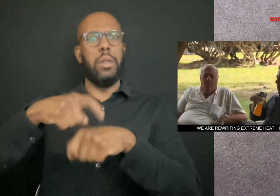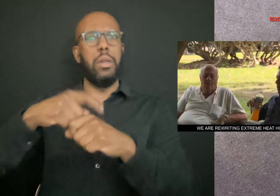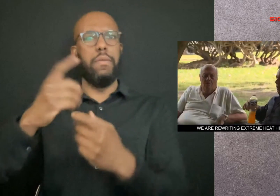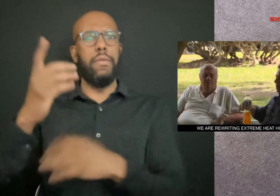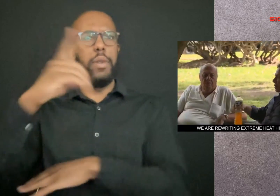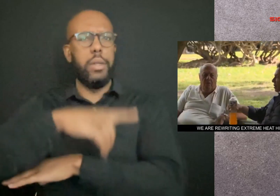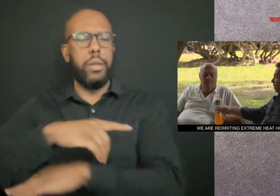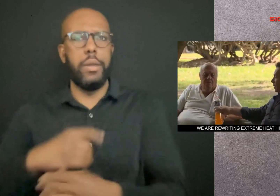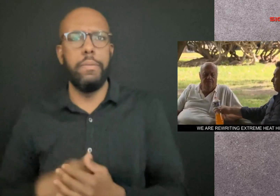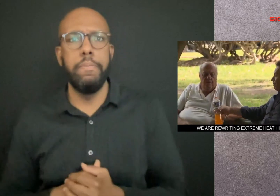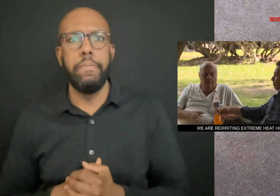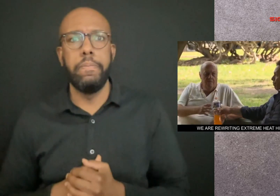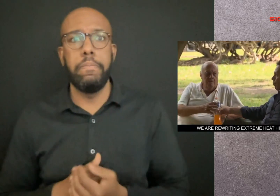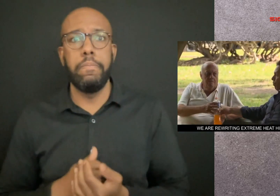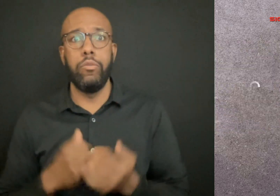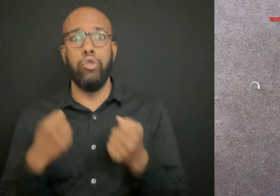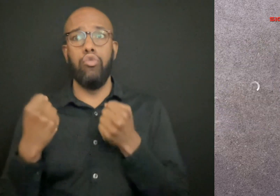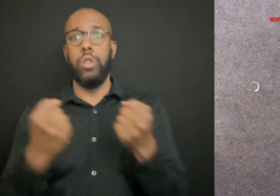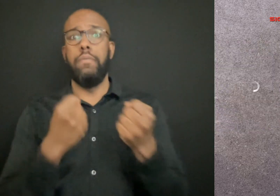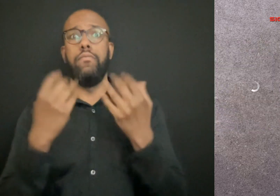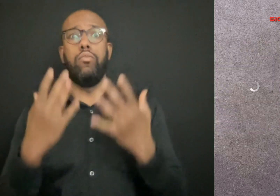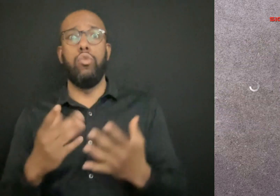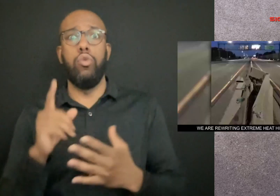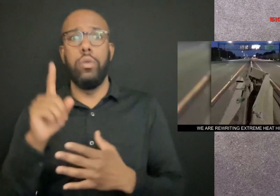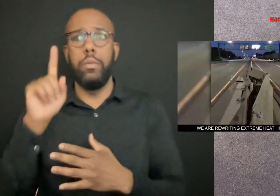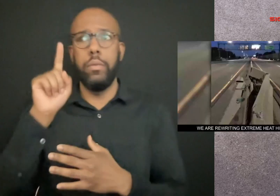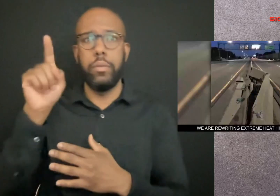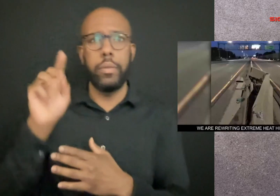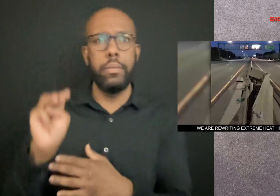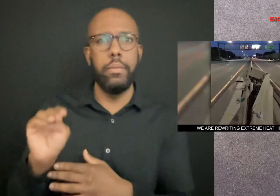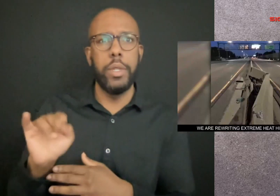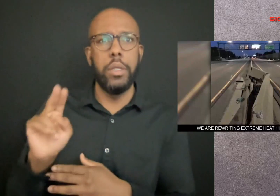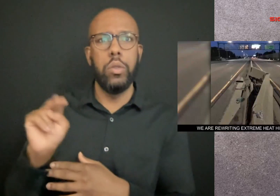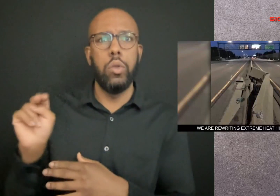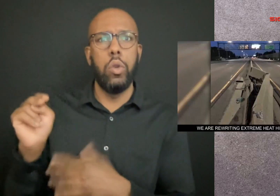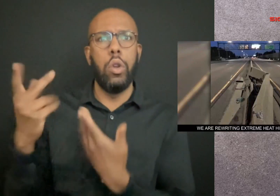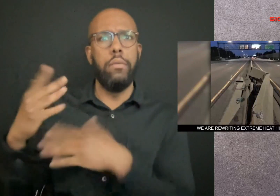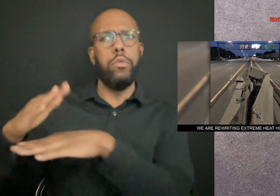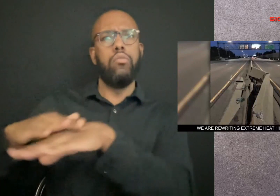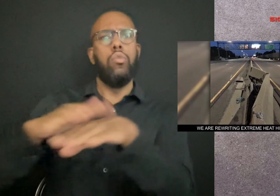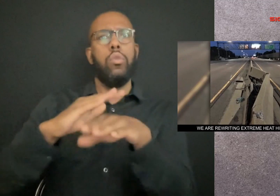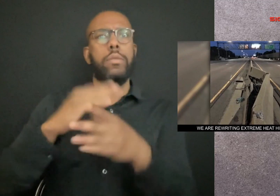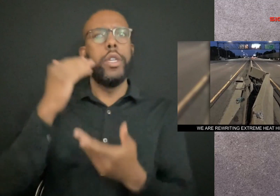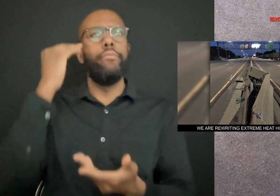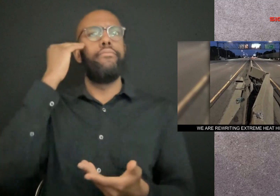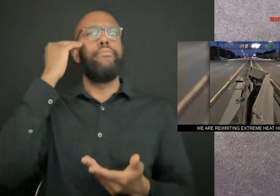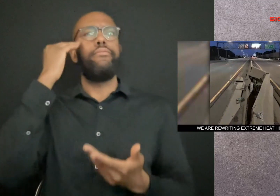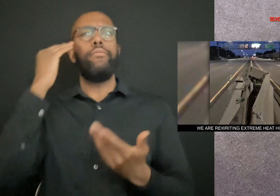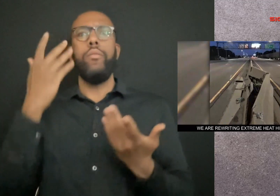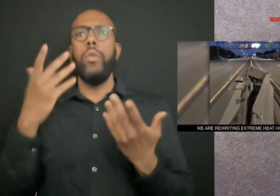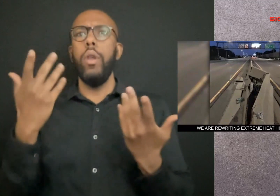Drivers in Minnesota are warned to beware of buckling pavement on the roads.